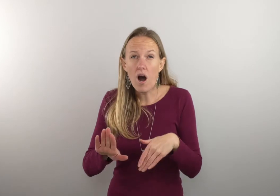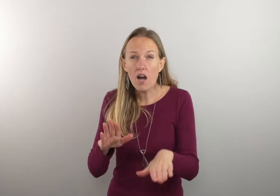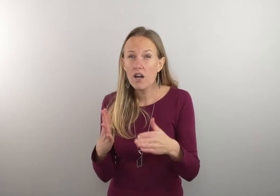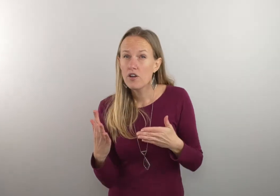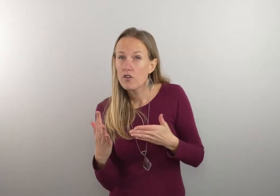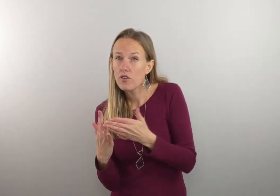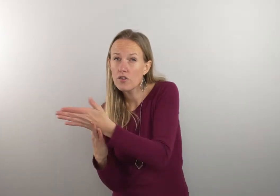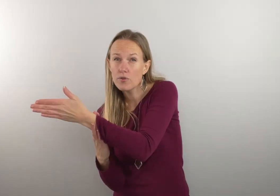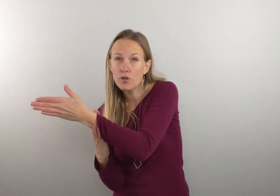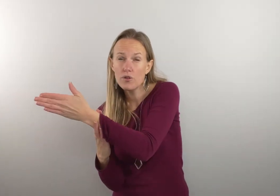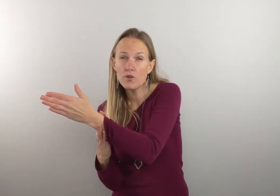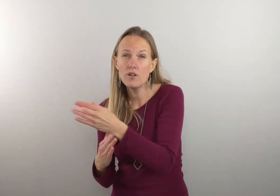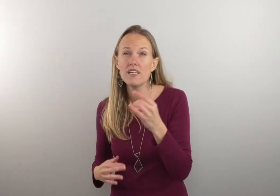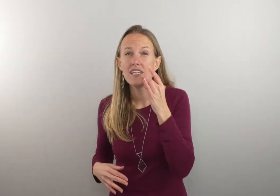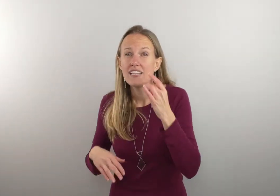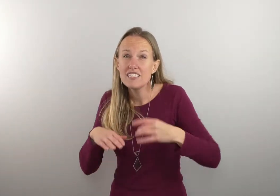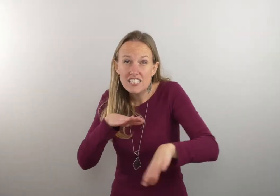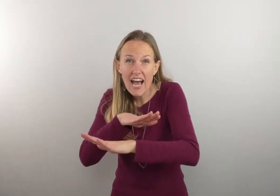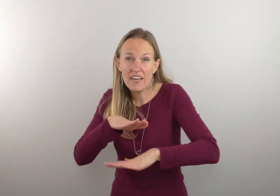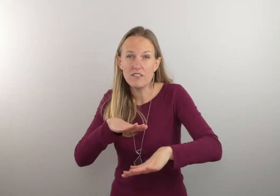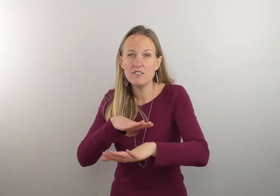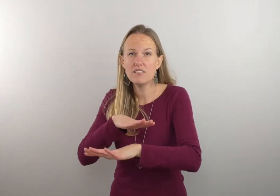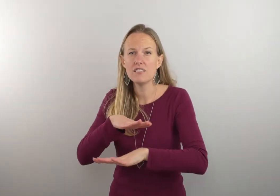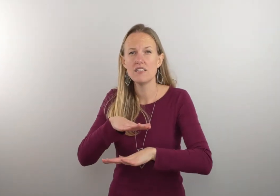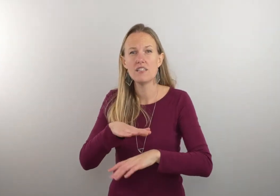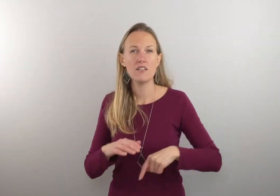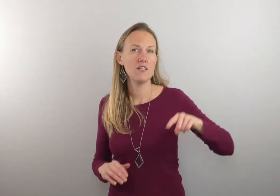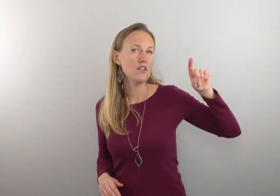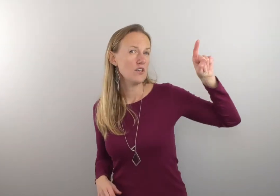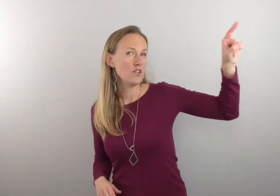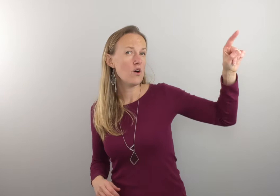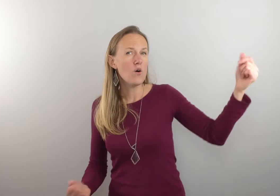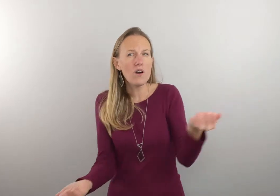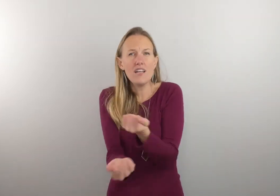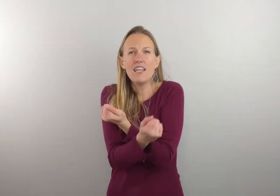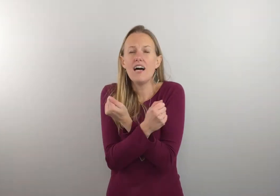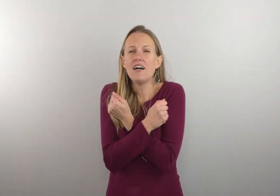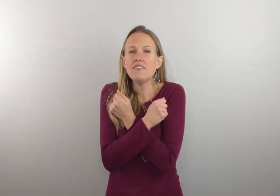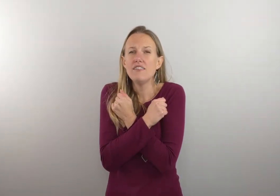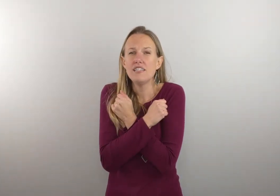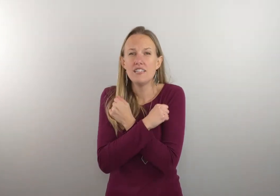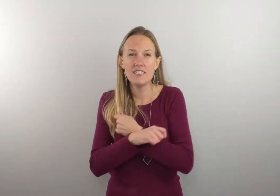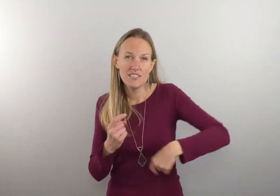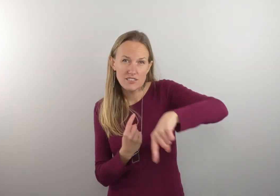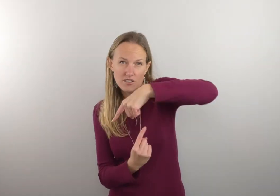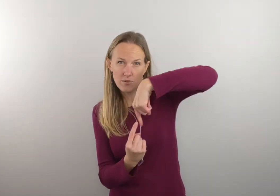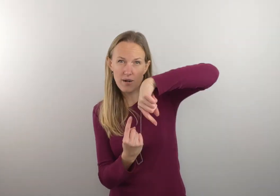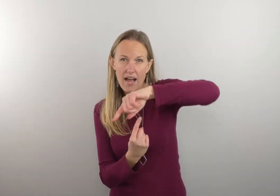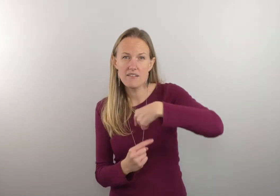through the shadows your love surrounds